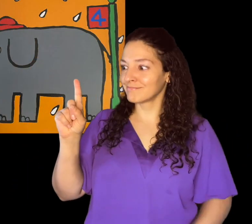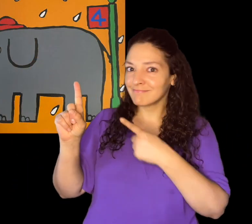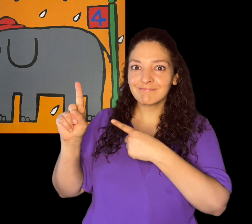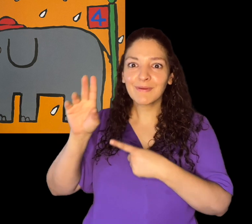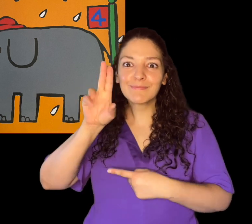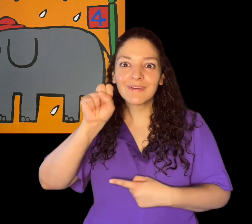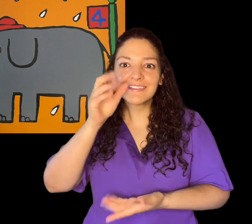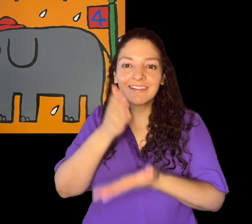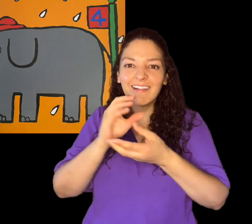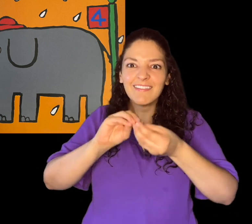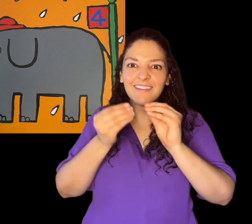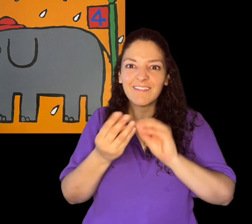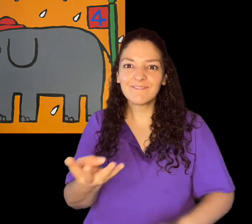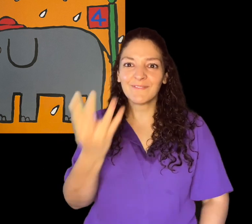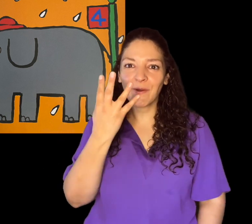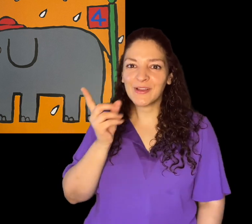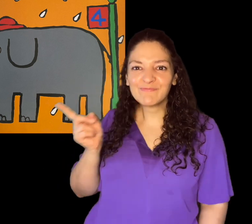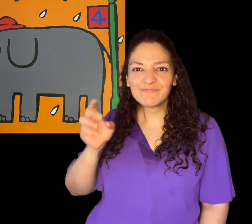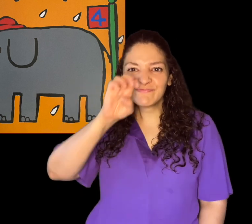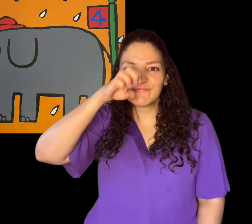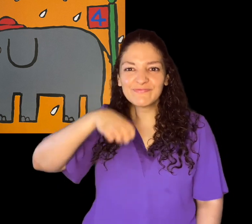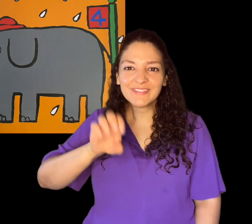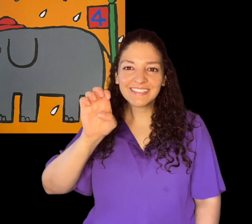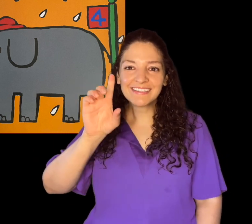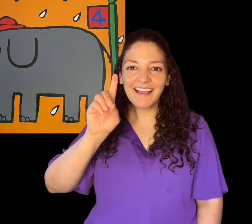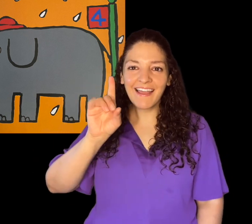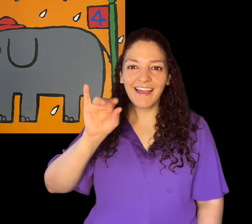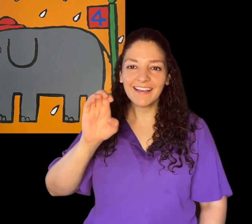And here's Eddie at bus stop number four.